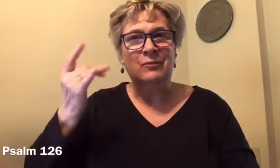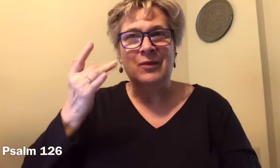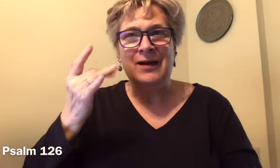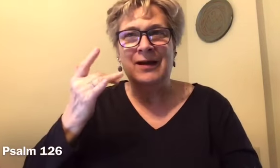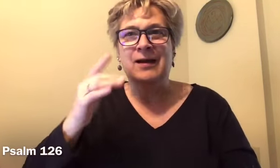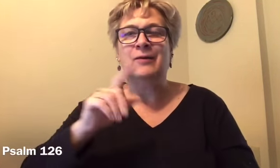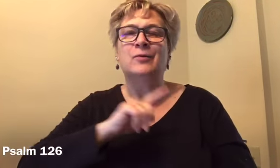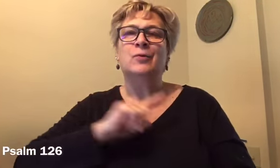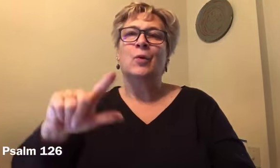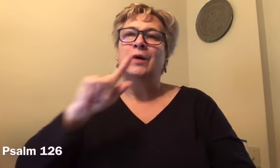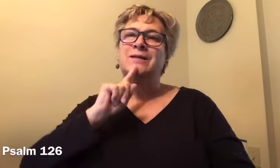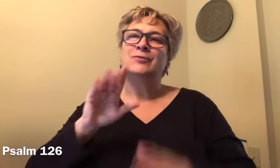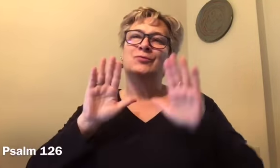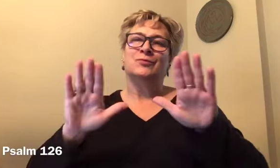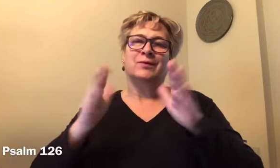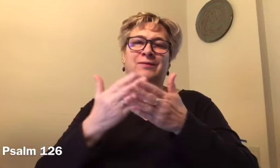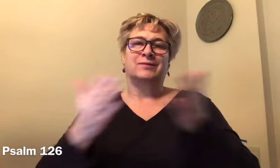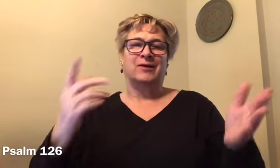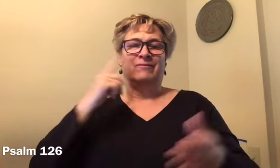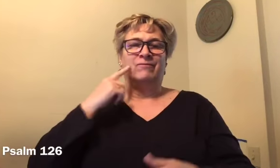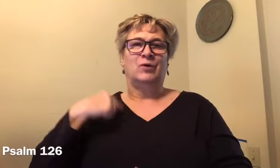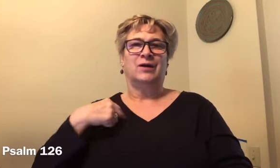for us. We are filled with joy.